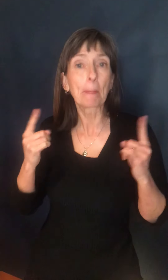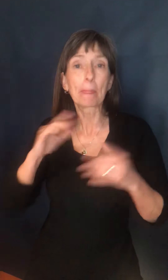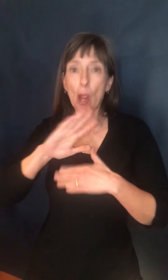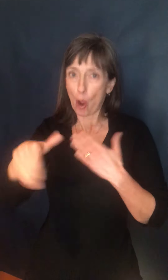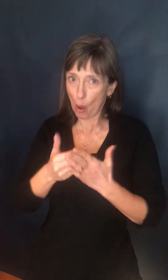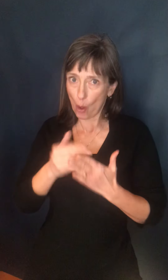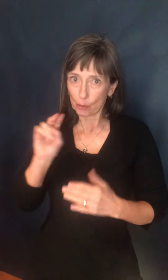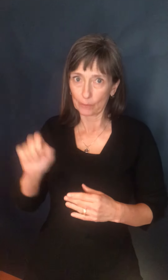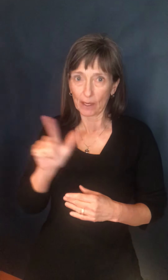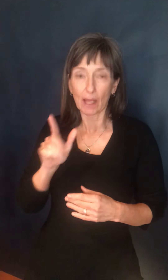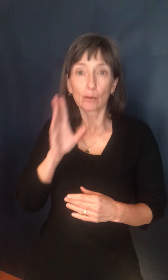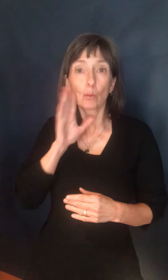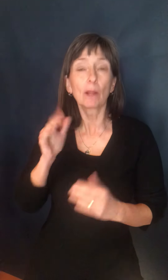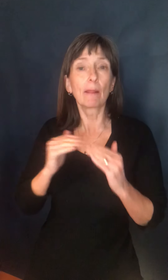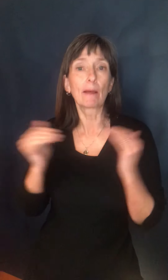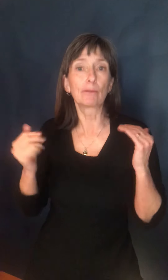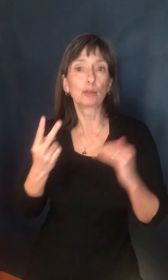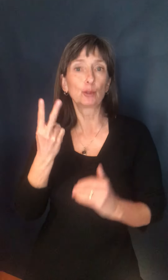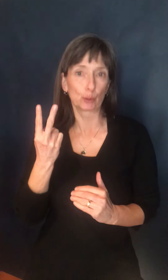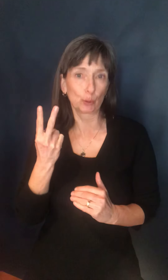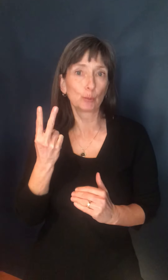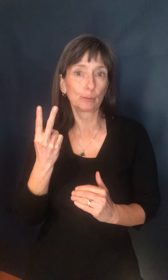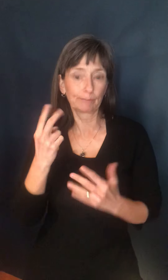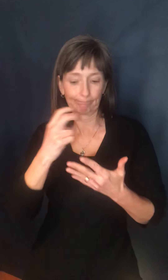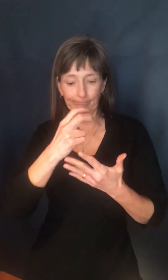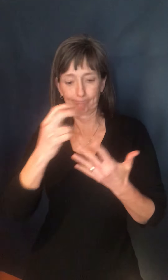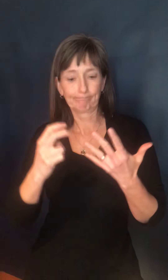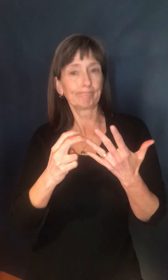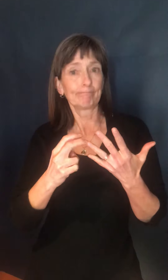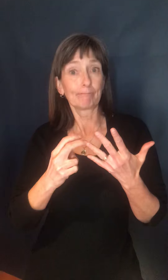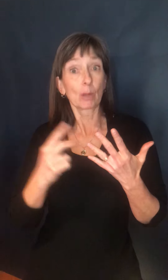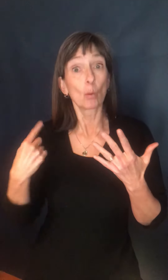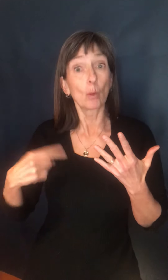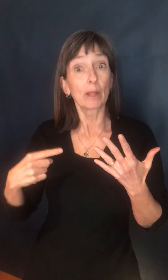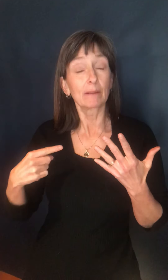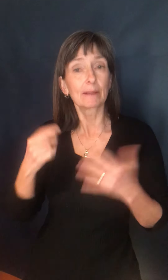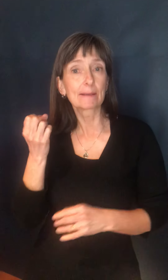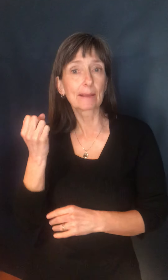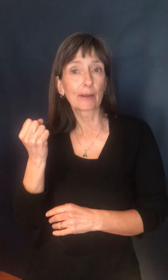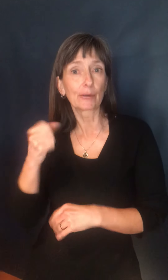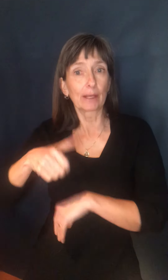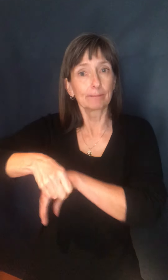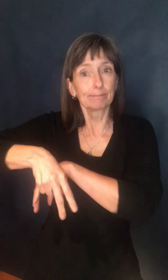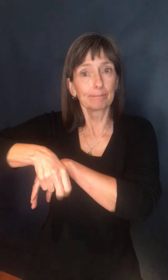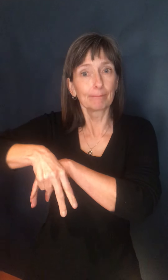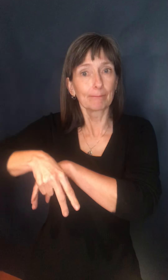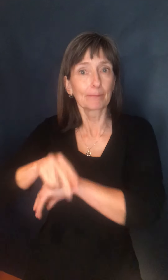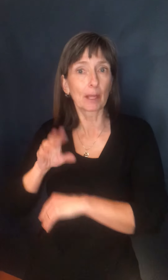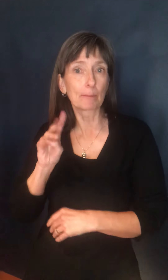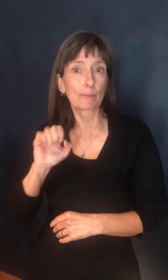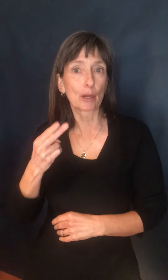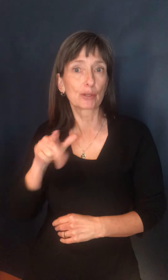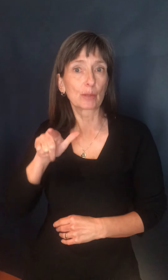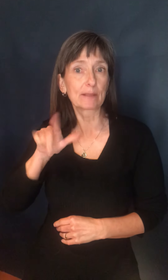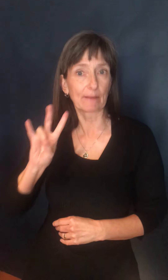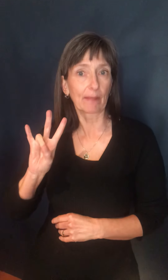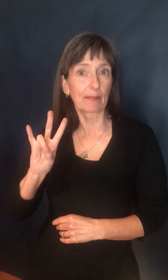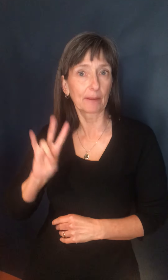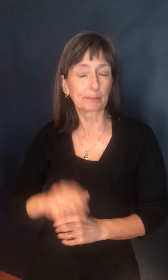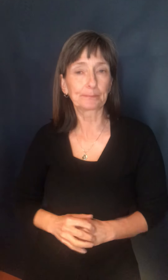will move to Alert Level 2, effective 12.01 a.m. Saturday, March 27th. This time around, we will all